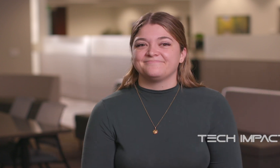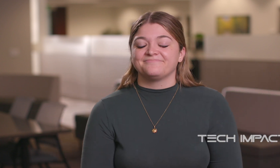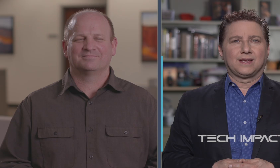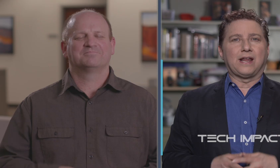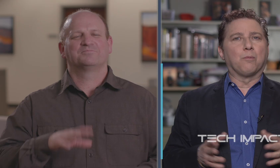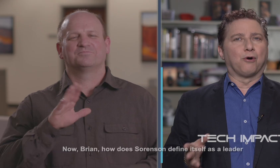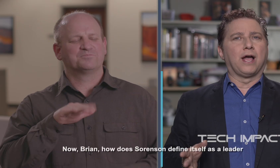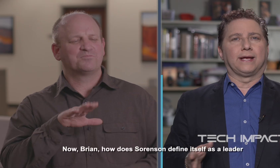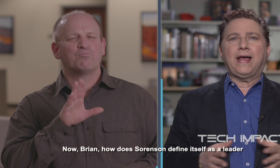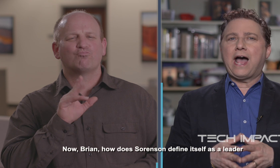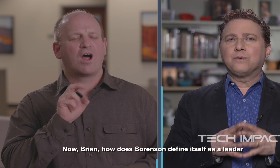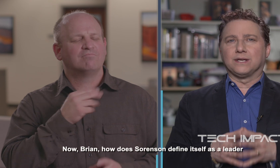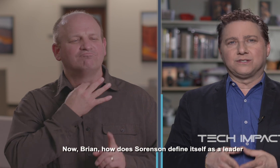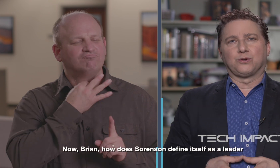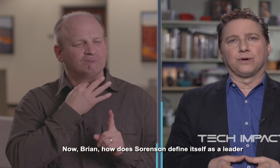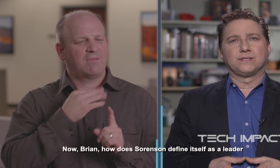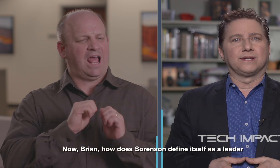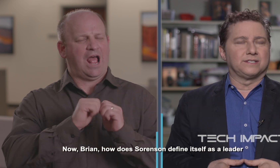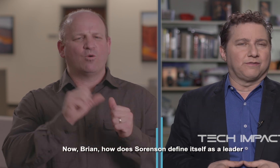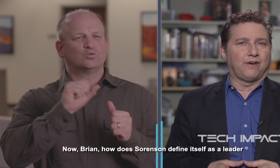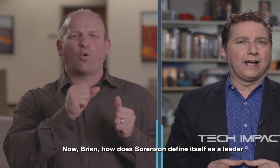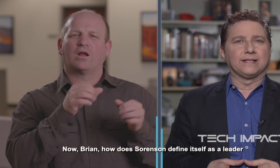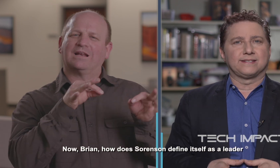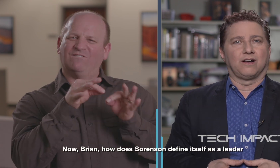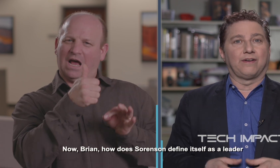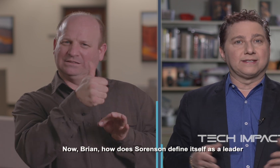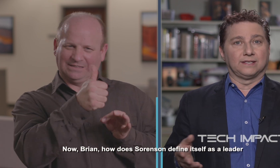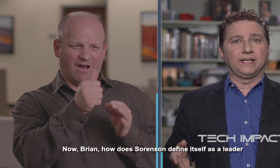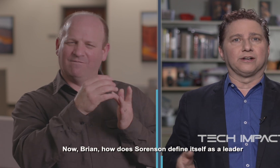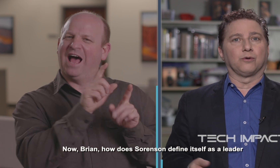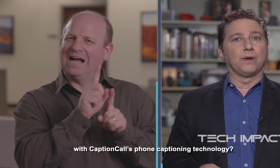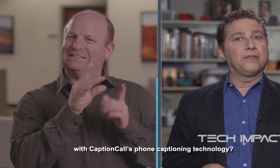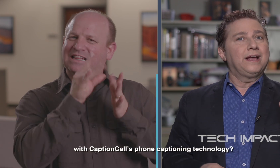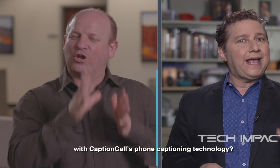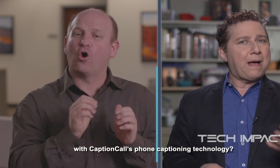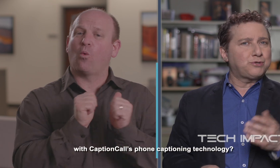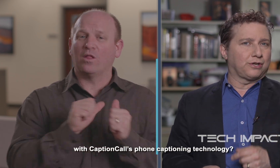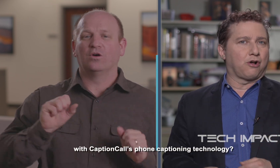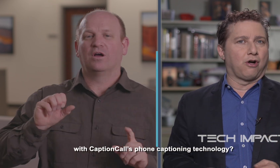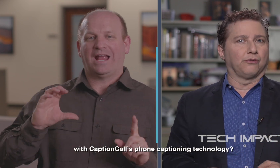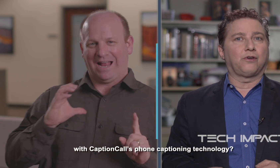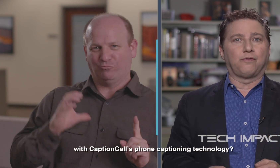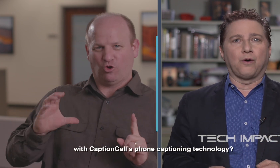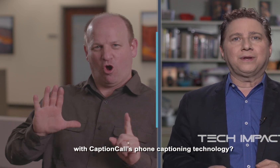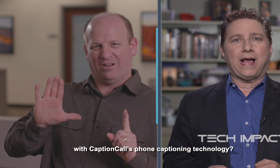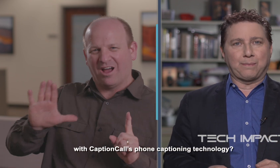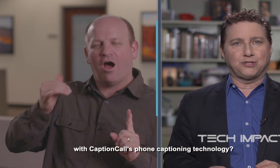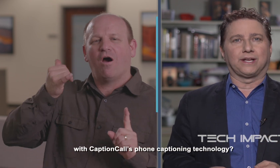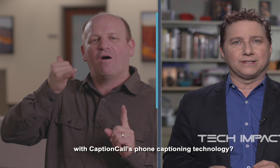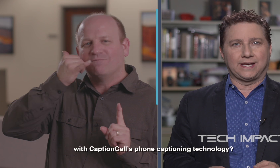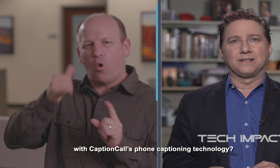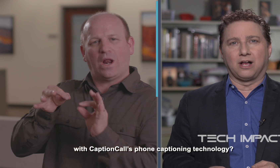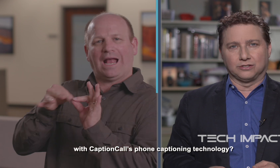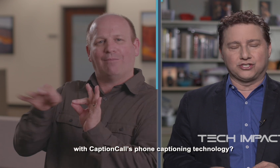Now, Brian, how does Sorensen define itself as a leader with CaptionCall's phone captioning technology?